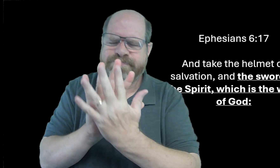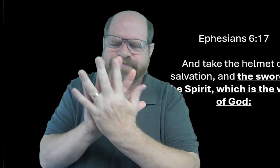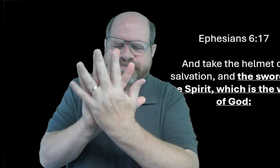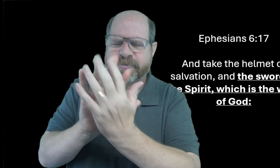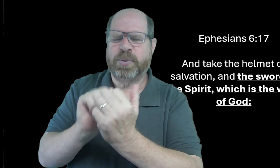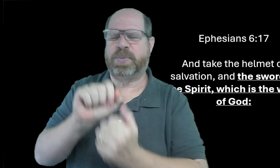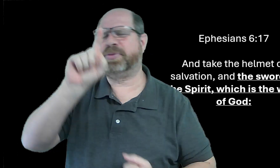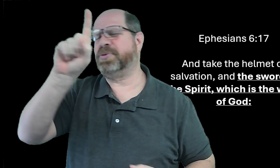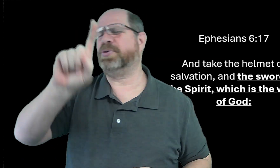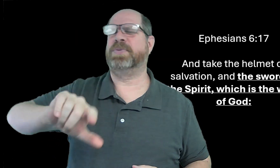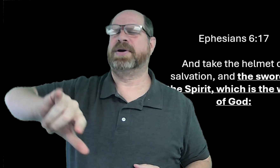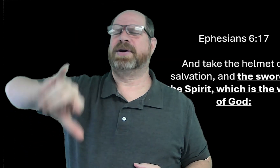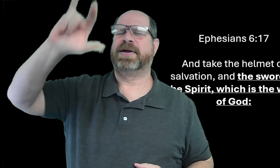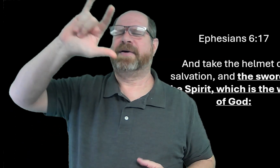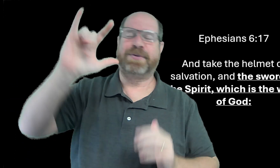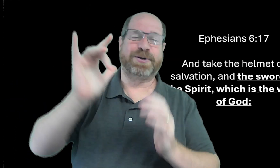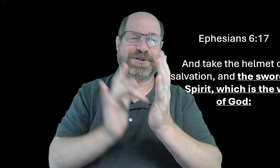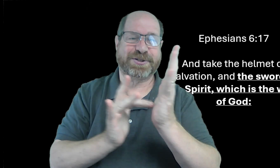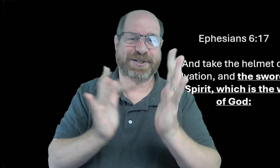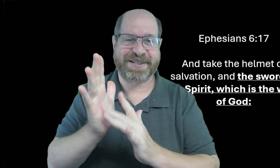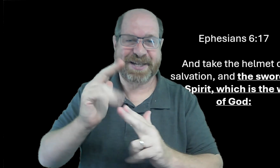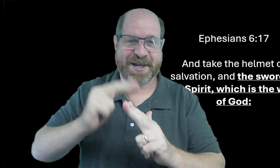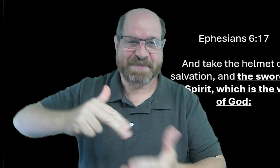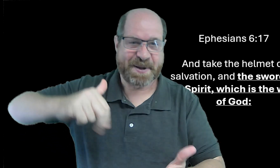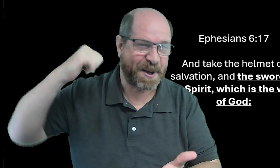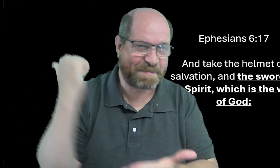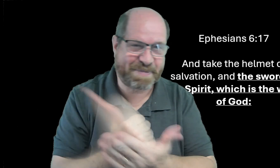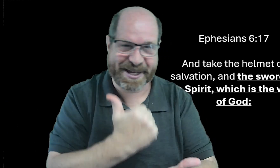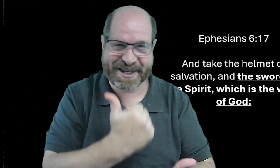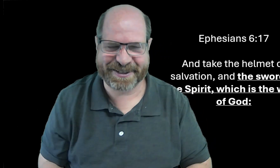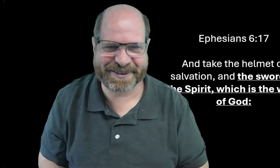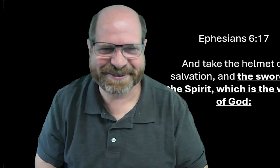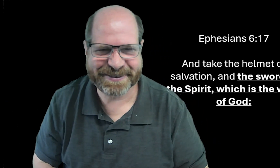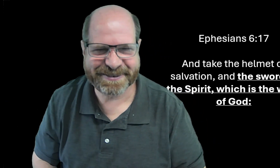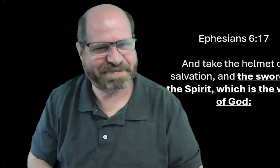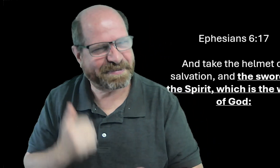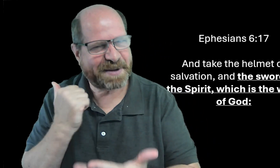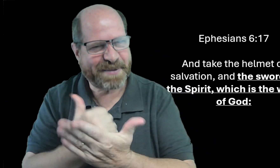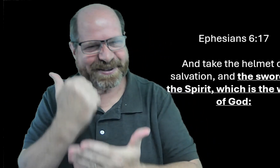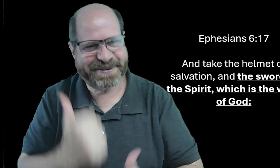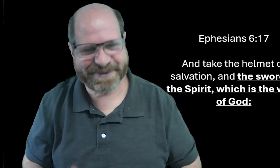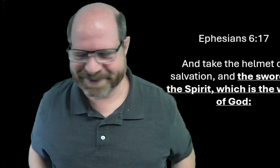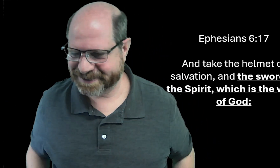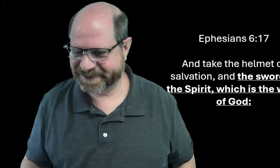that we're close to you we love you in jesus name amen amen